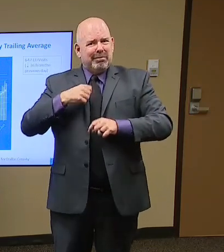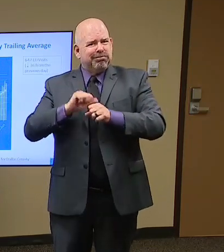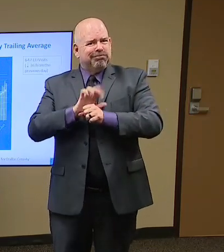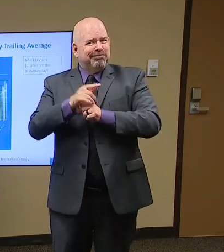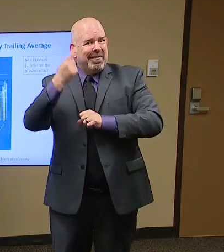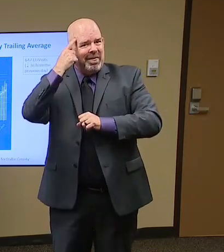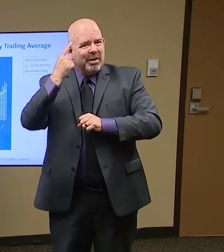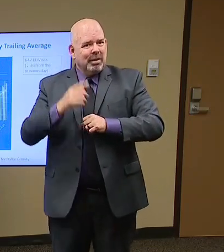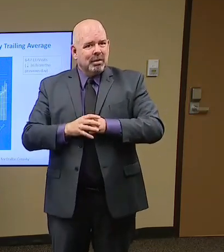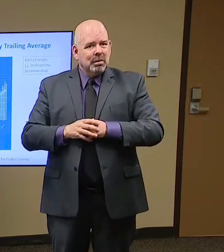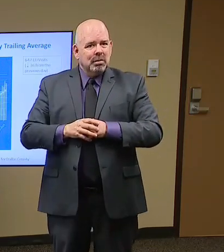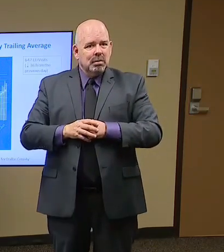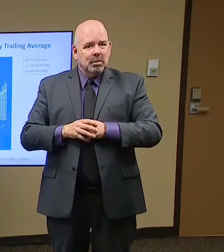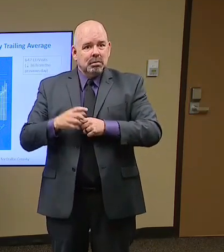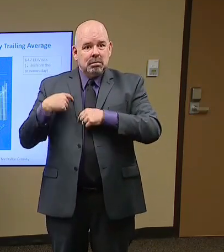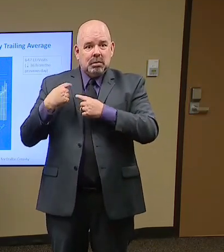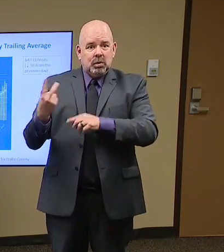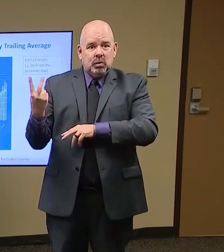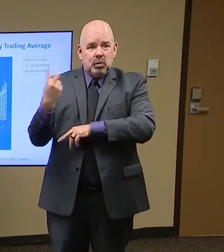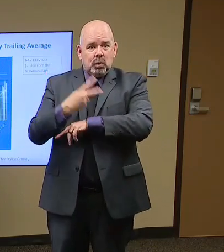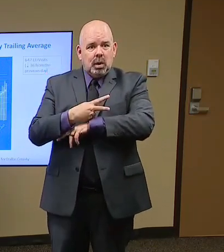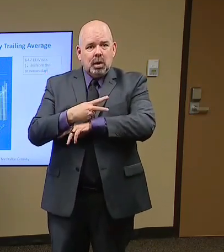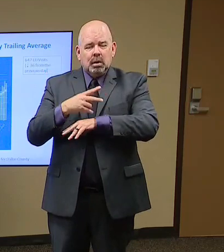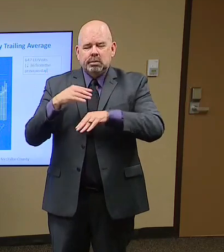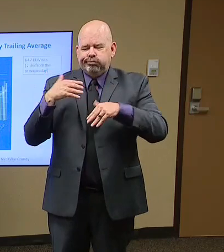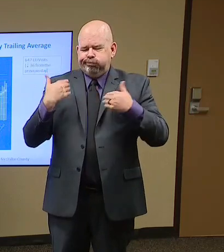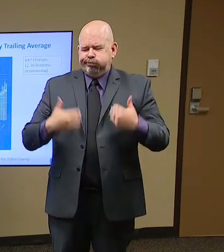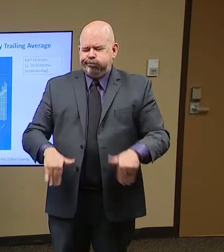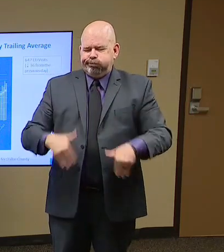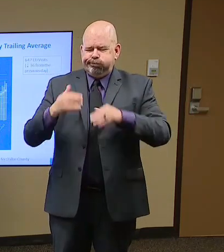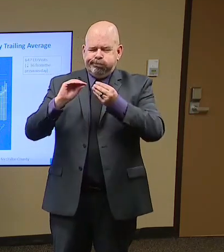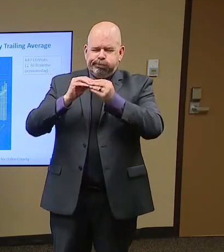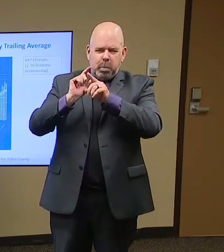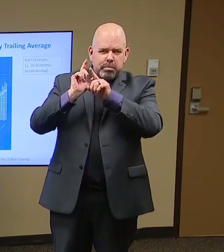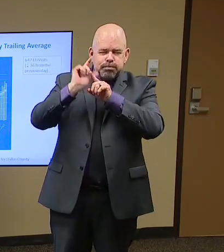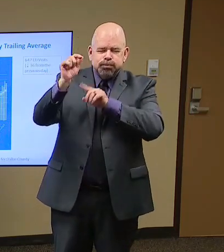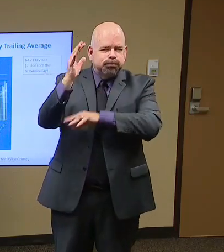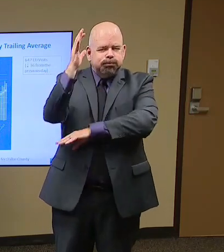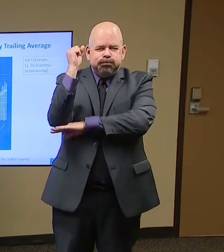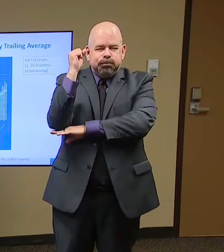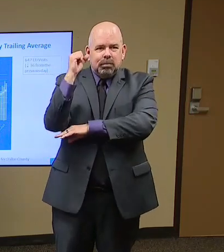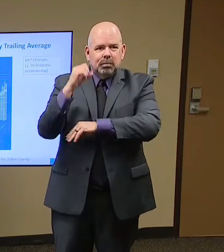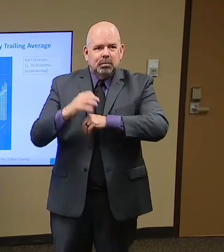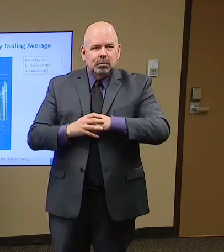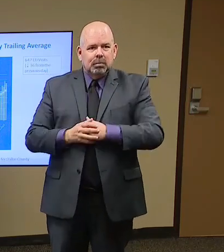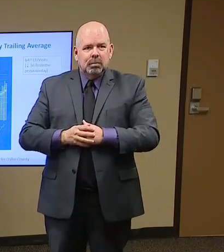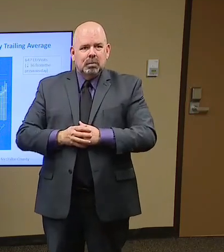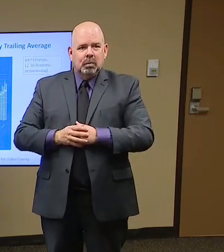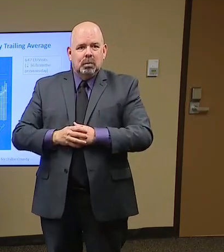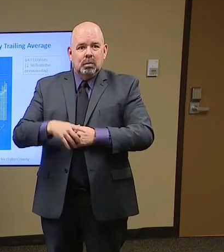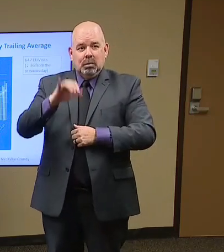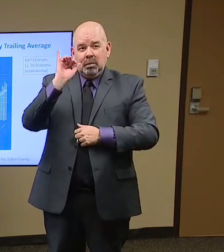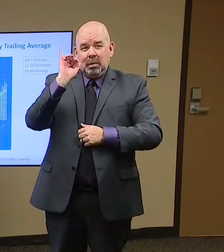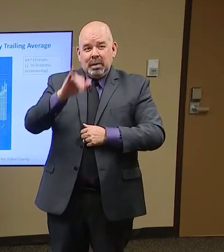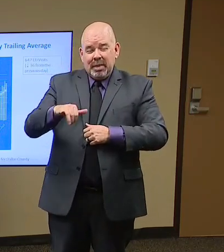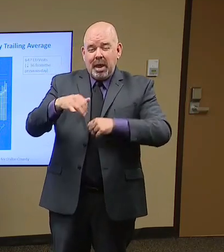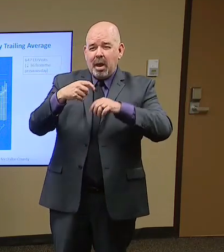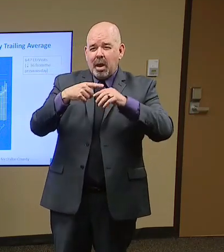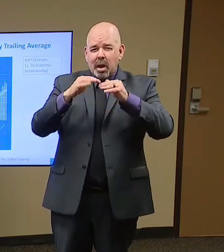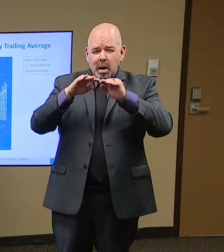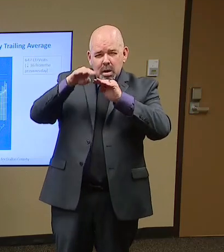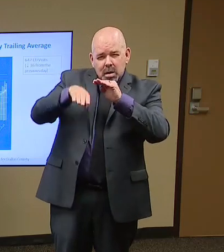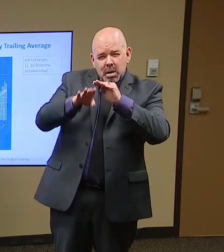days are the highest numbers we've ever had since this started. The yellow line is sort of that trailing average. Certainly